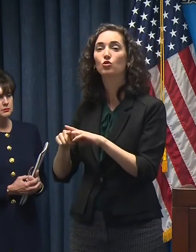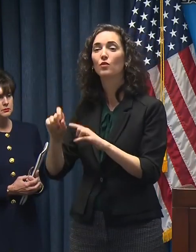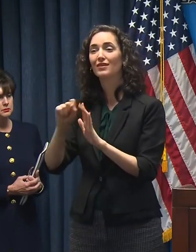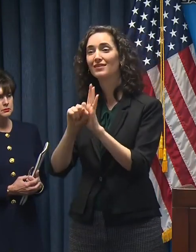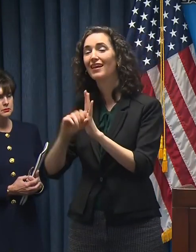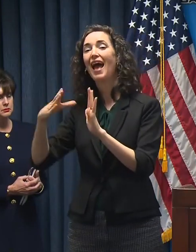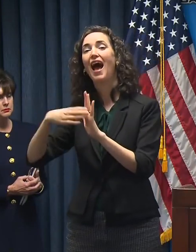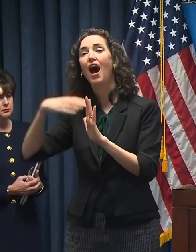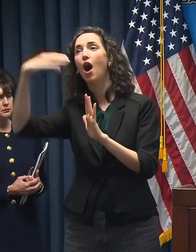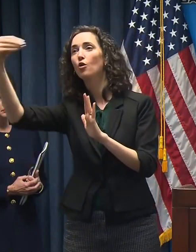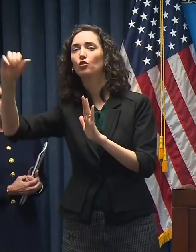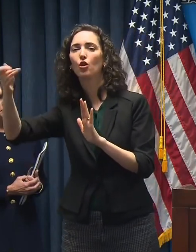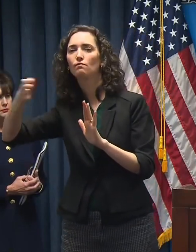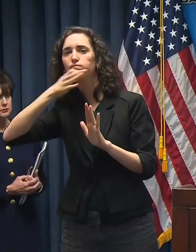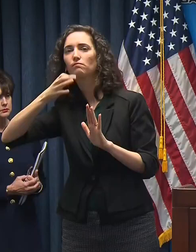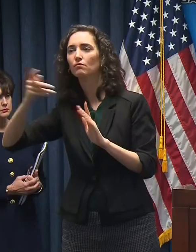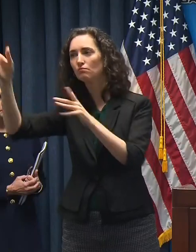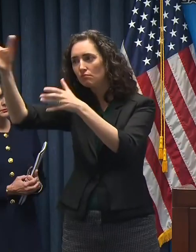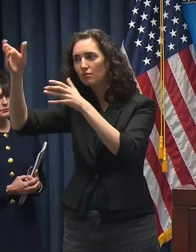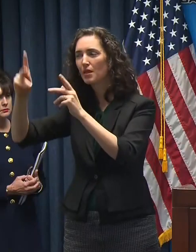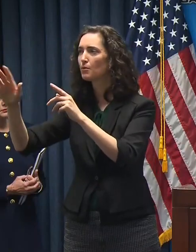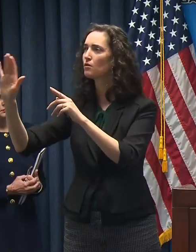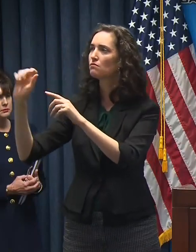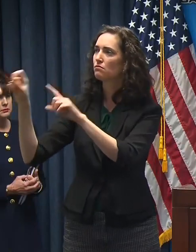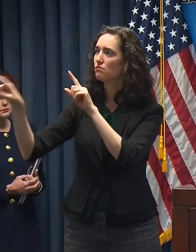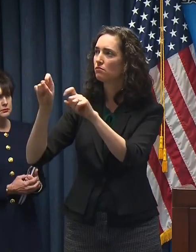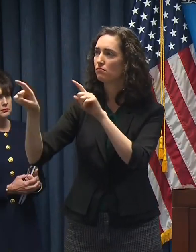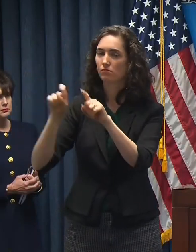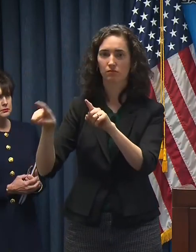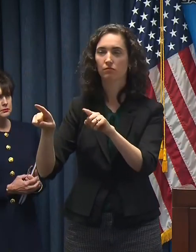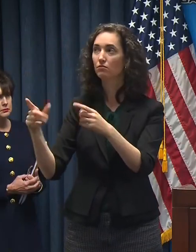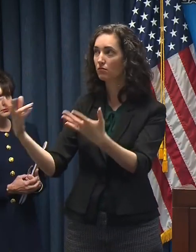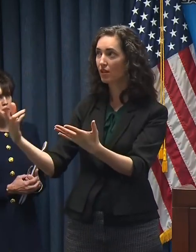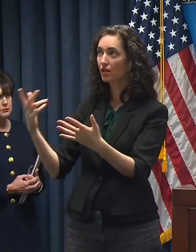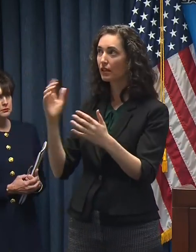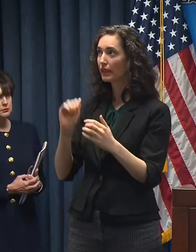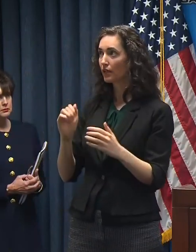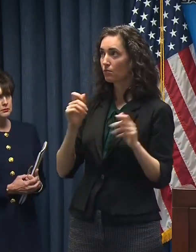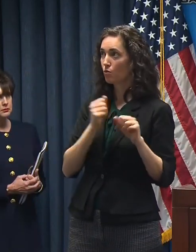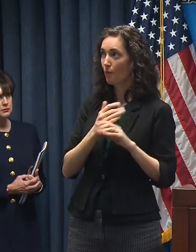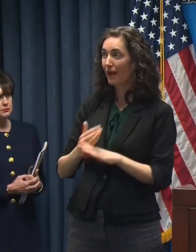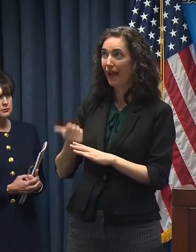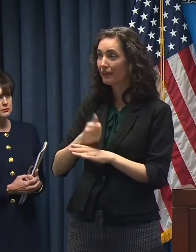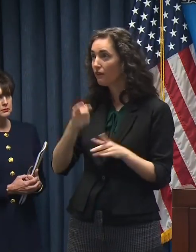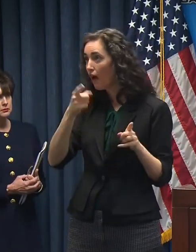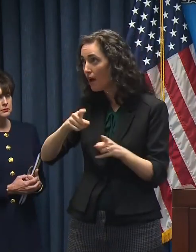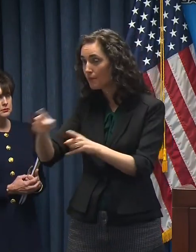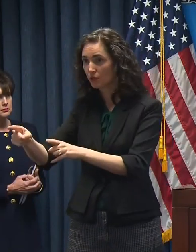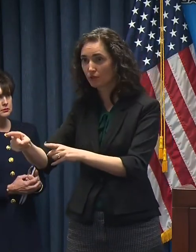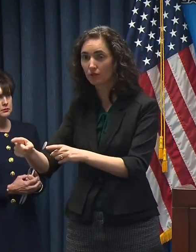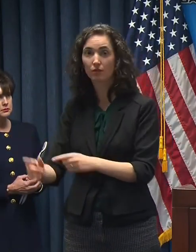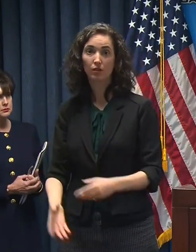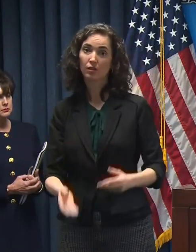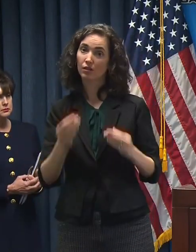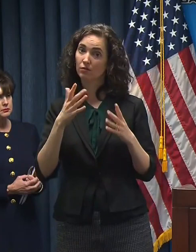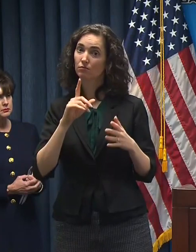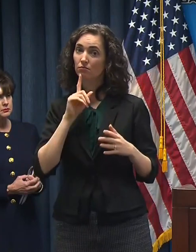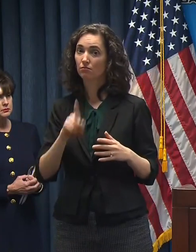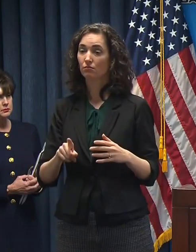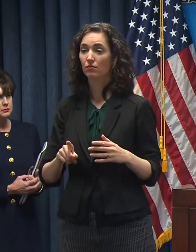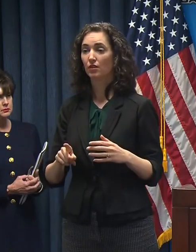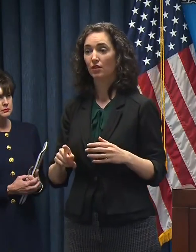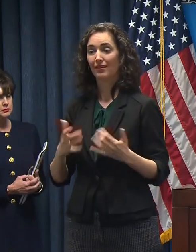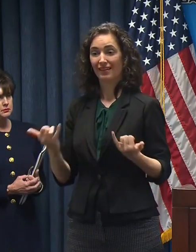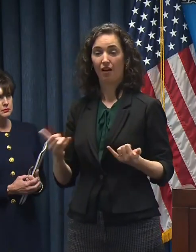estimate of what we should expect and prepare for. Obviously, we have an urgent need to increase our